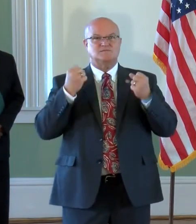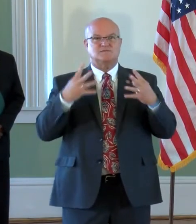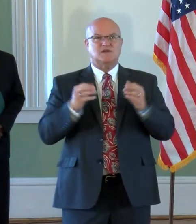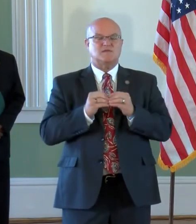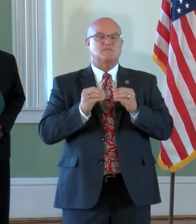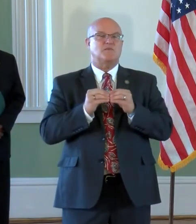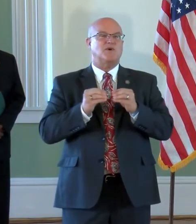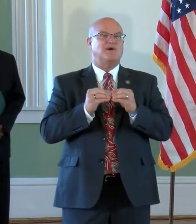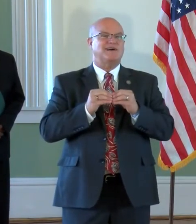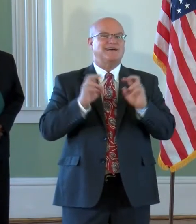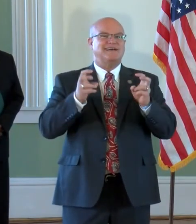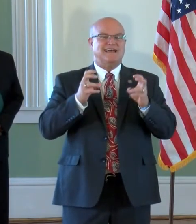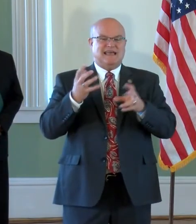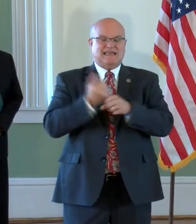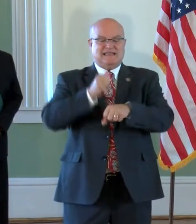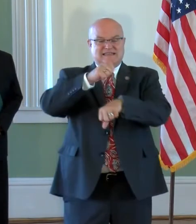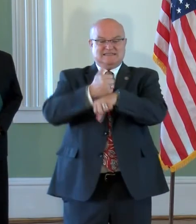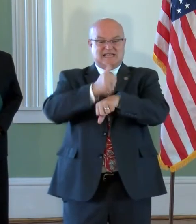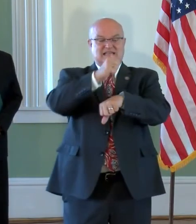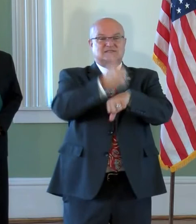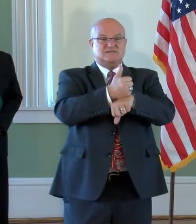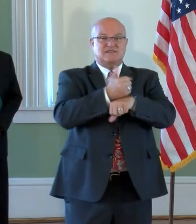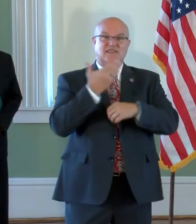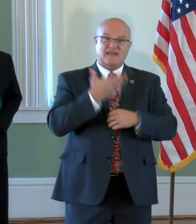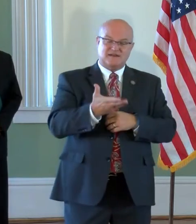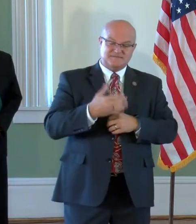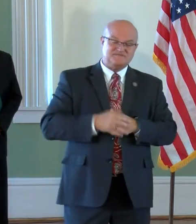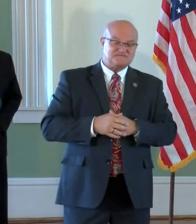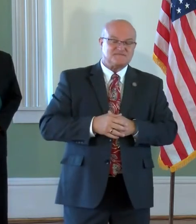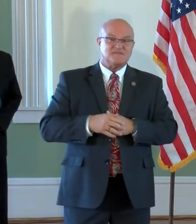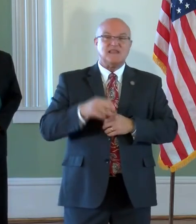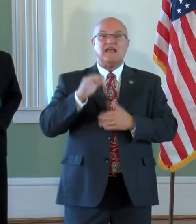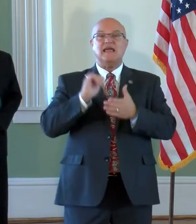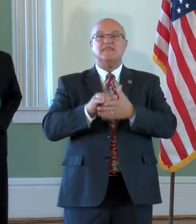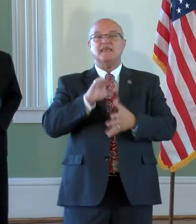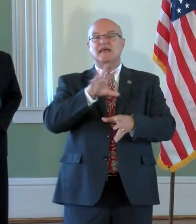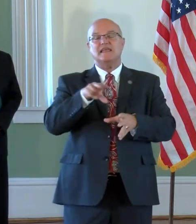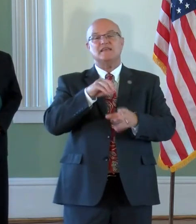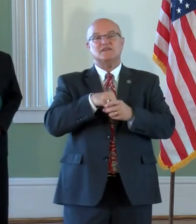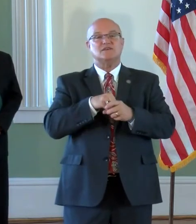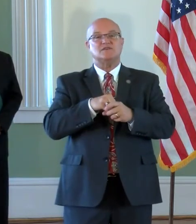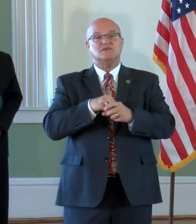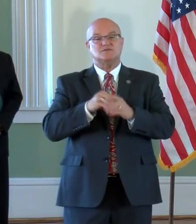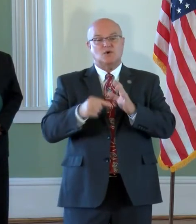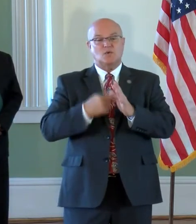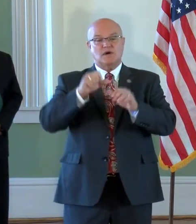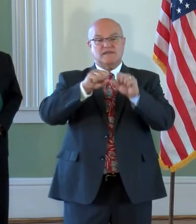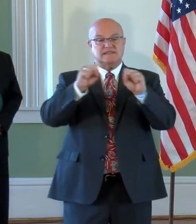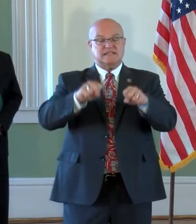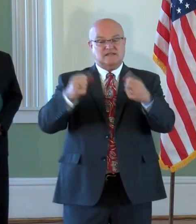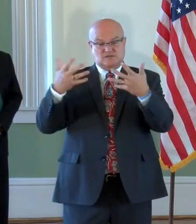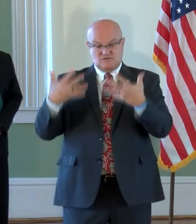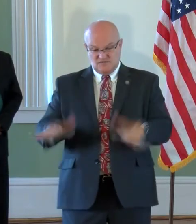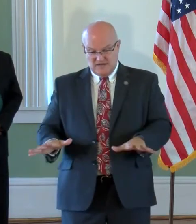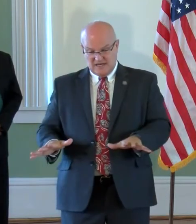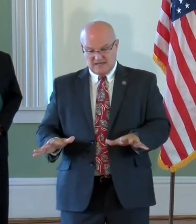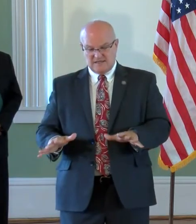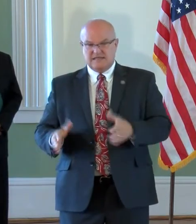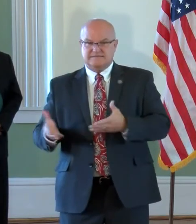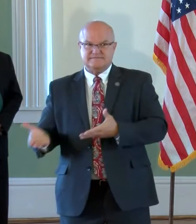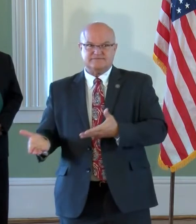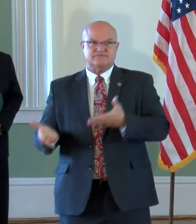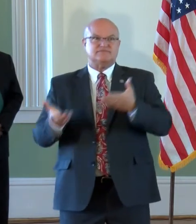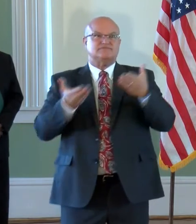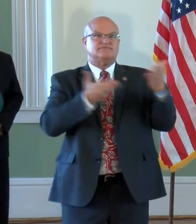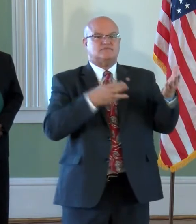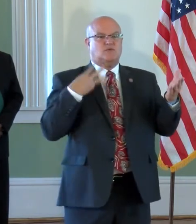in terms of getting these statues eventually there. And that includes once the statues are done, getting them there,